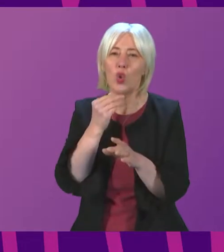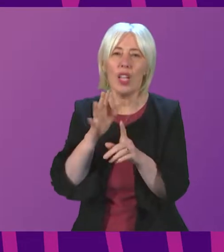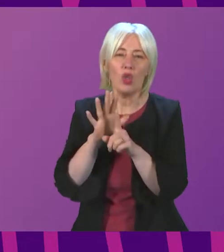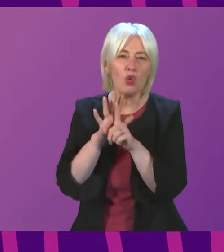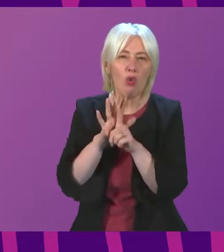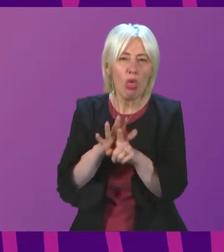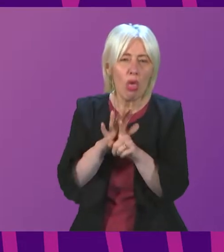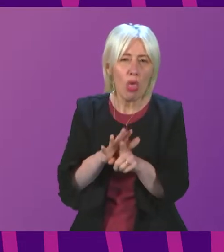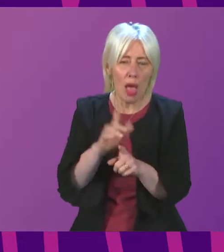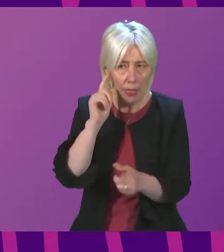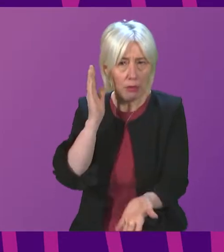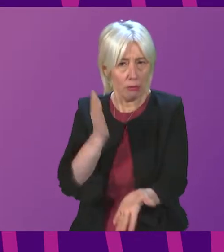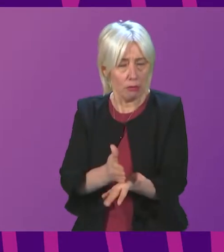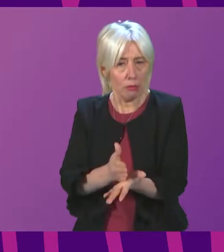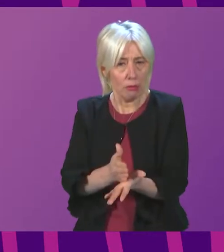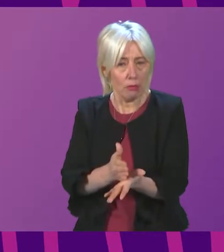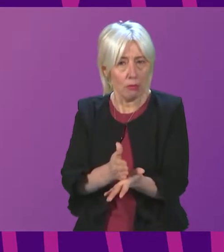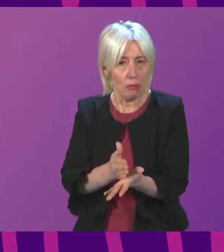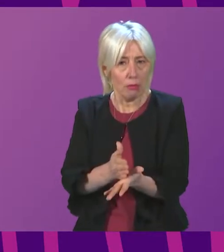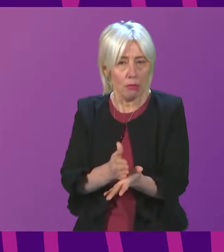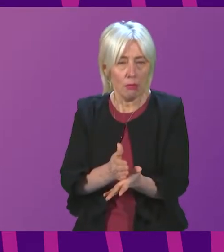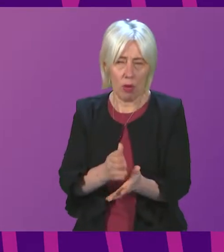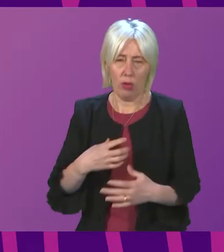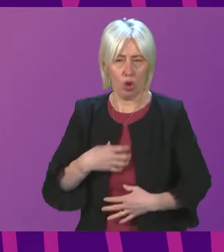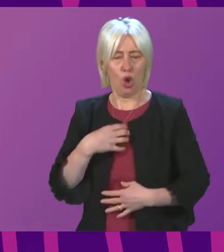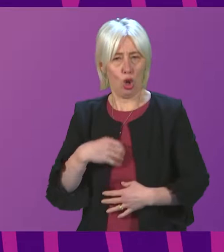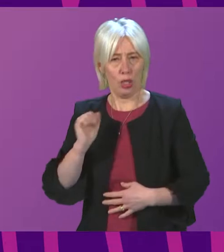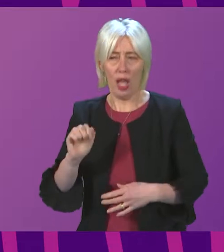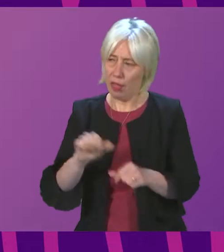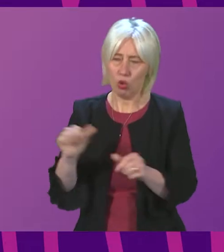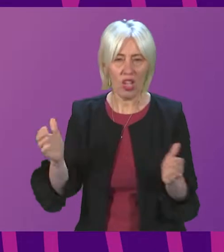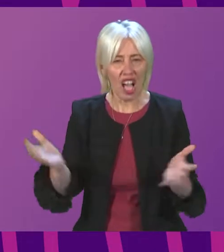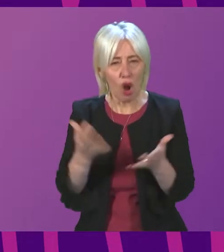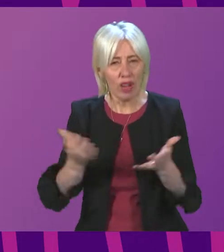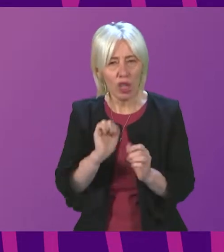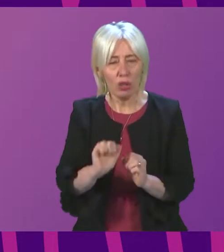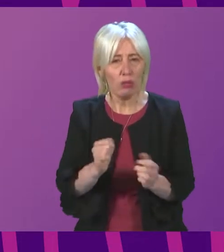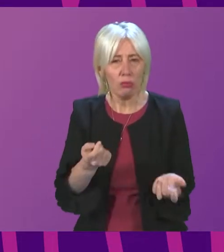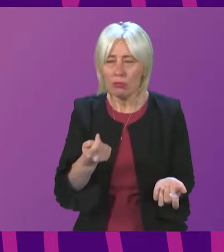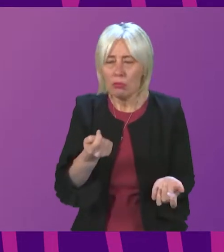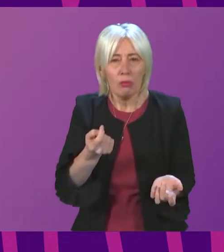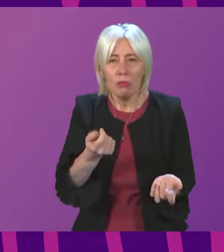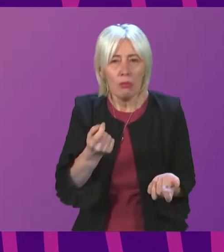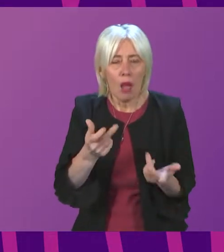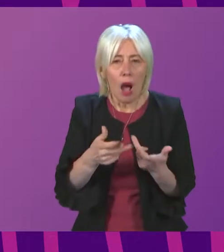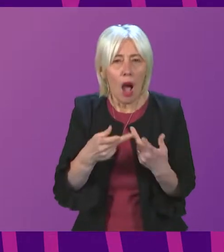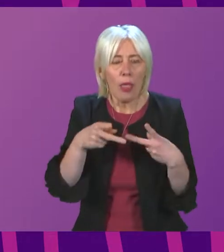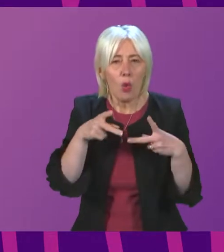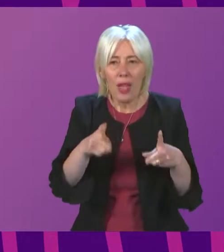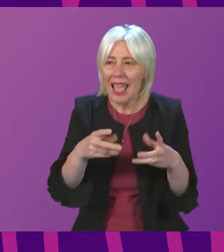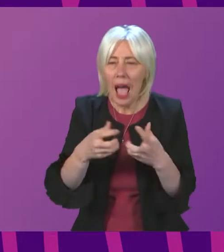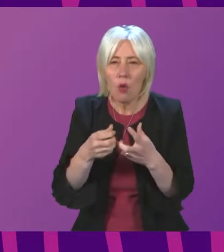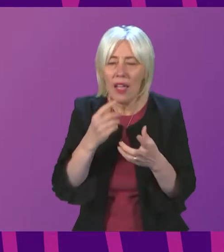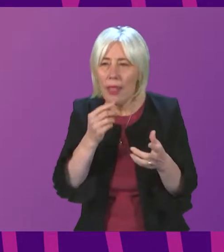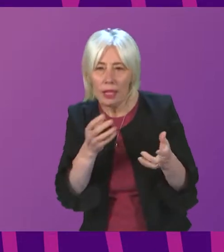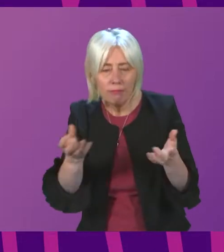think it's a perfectly legitimate thing to do um and actually should be actively encouraged because there's very little other forms of leverage available